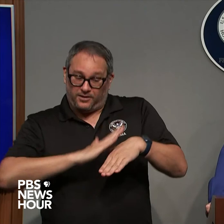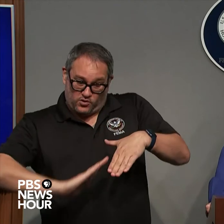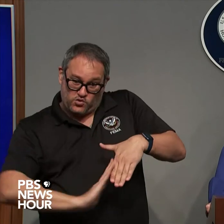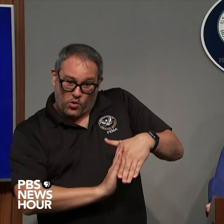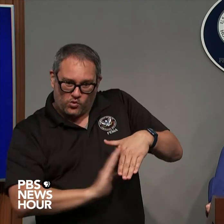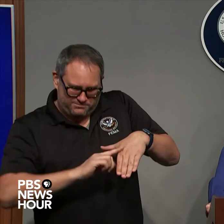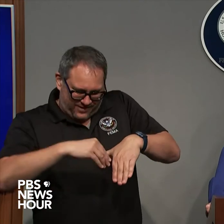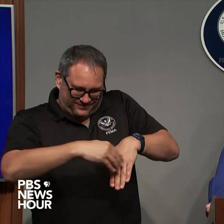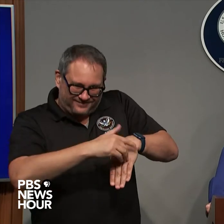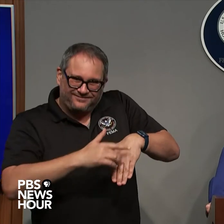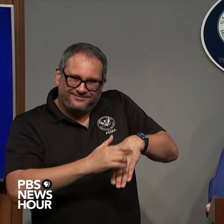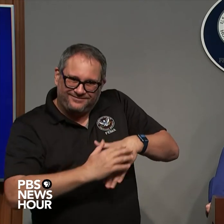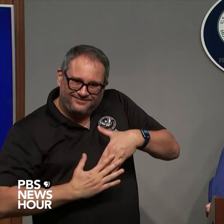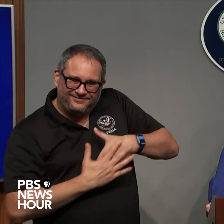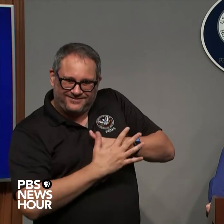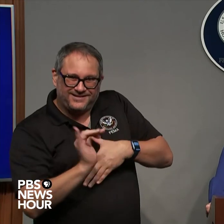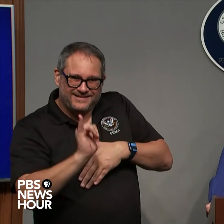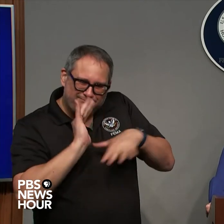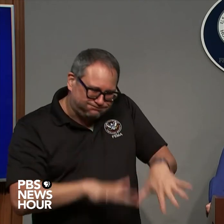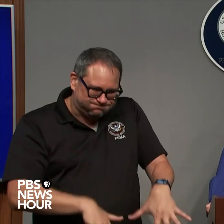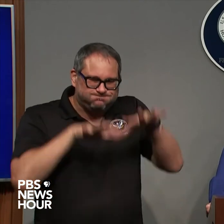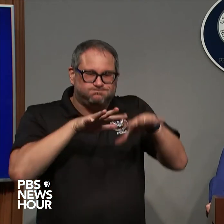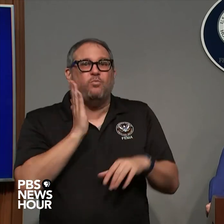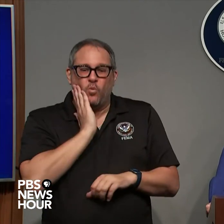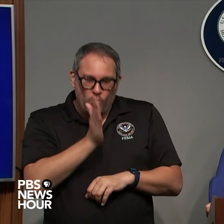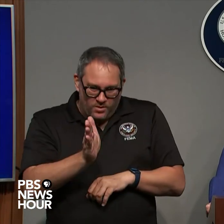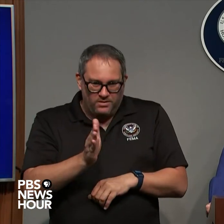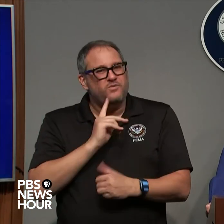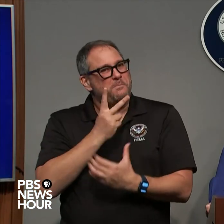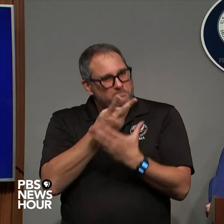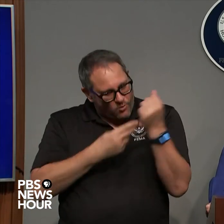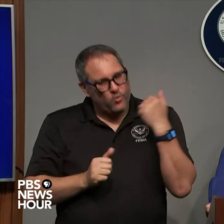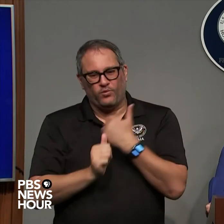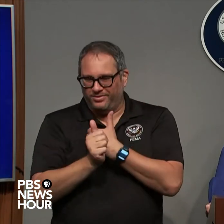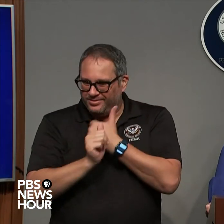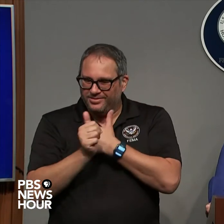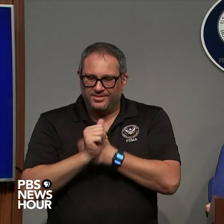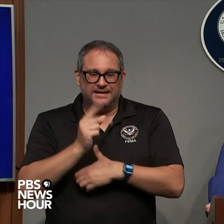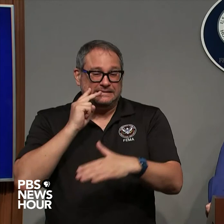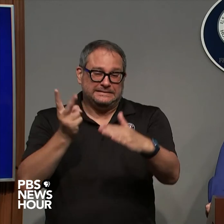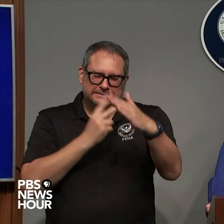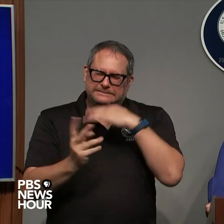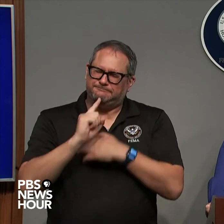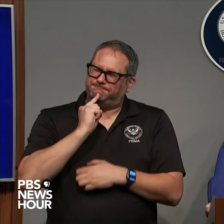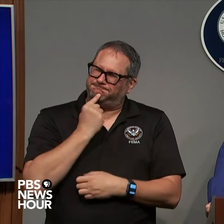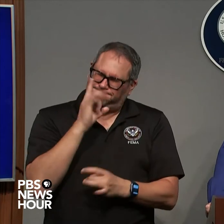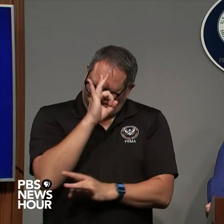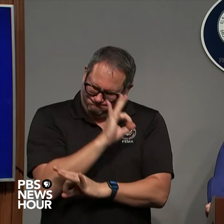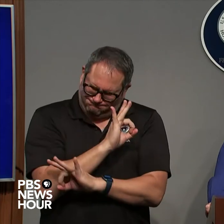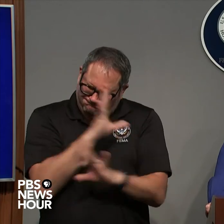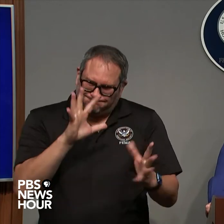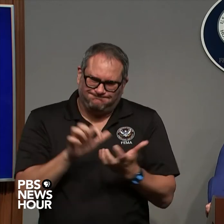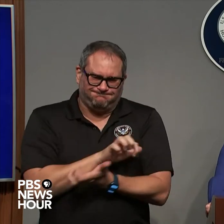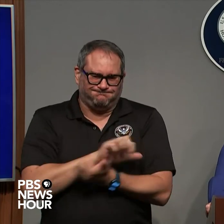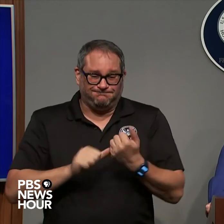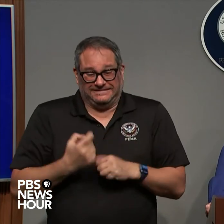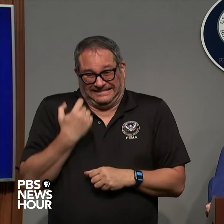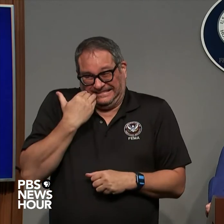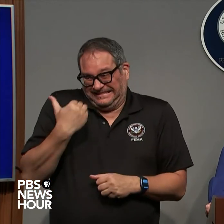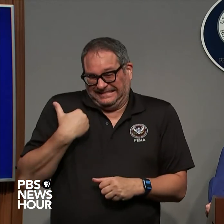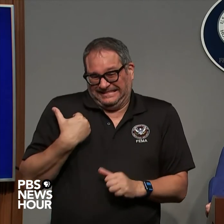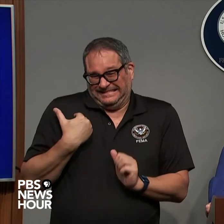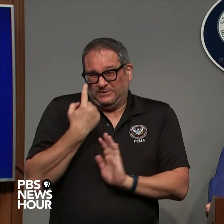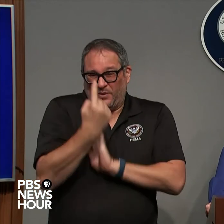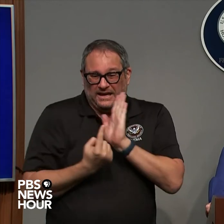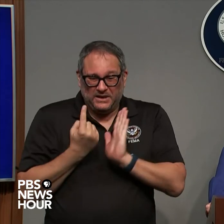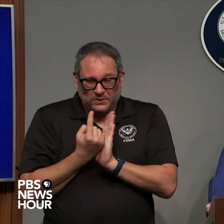about it life-threatening devastating storm surge forecast okay this is the brand new information over the last hour or so think about some of